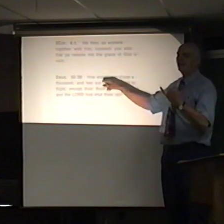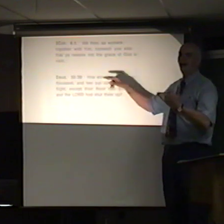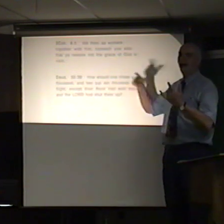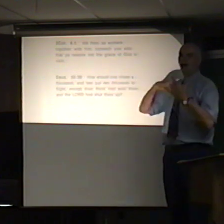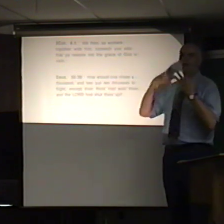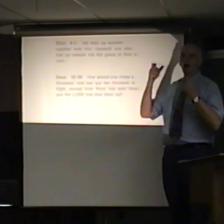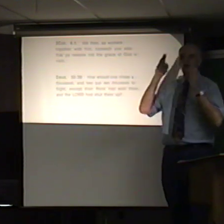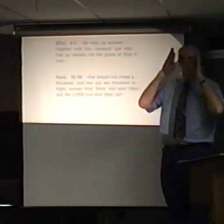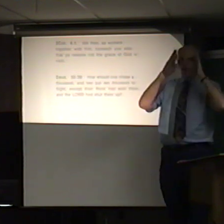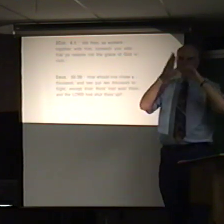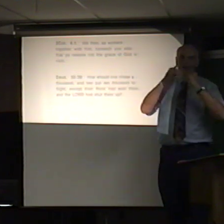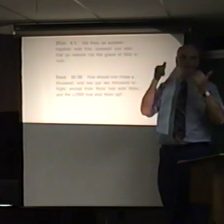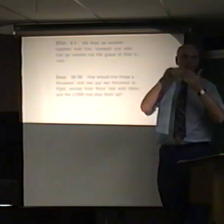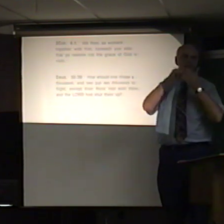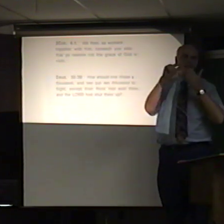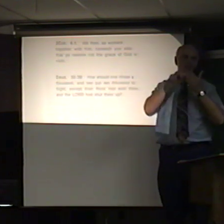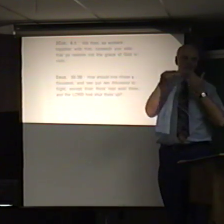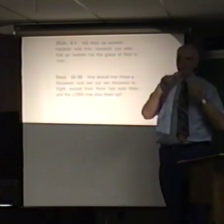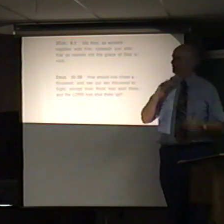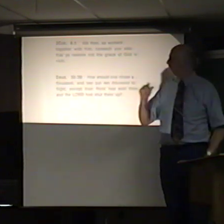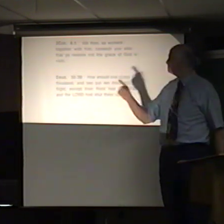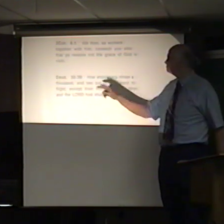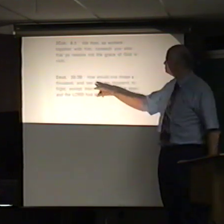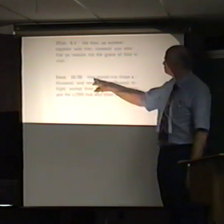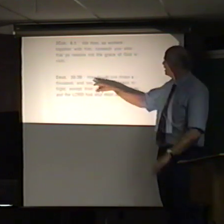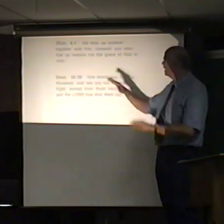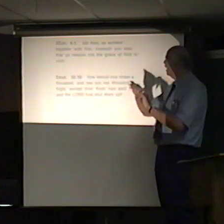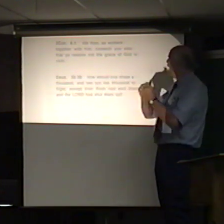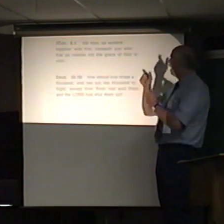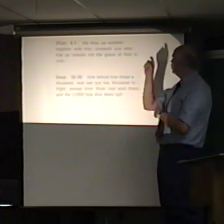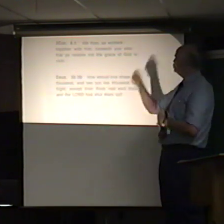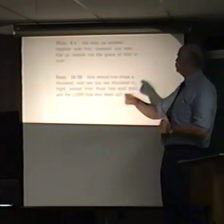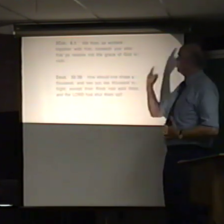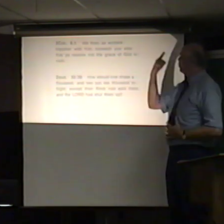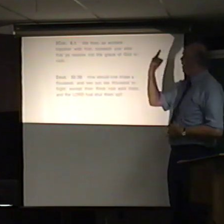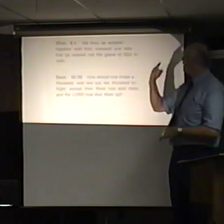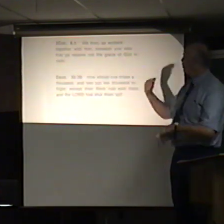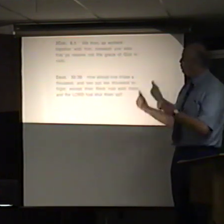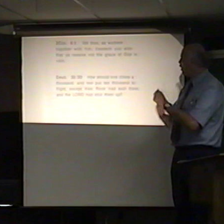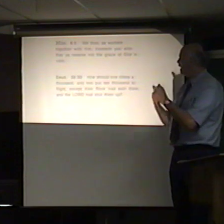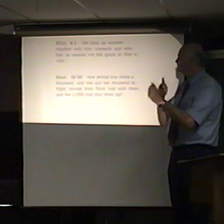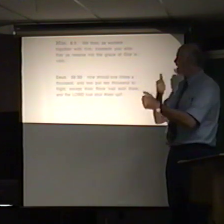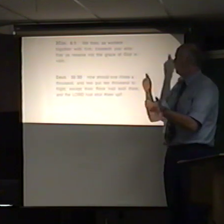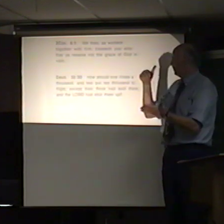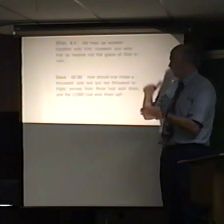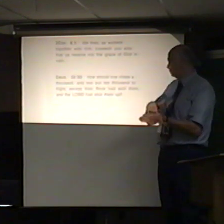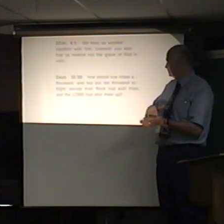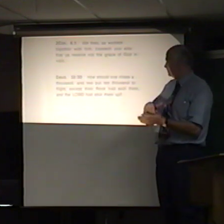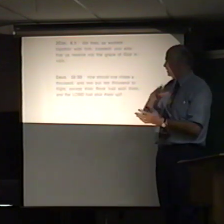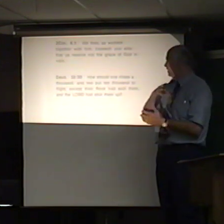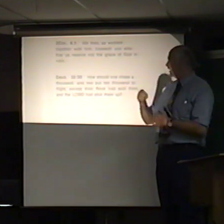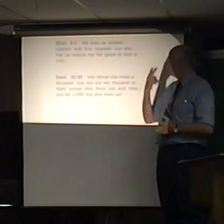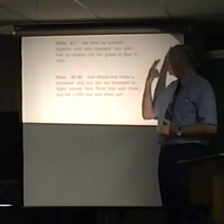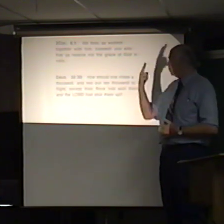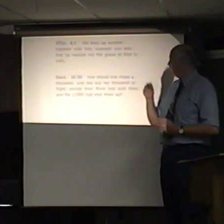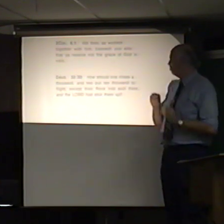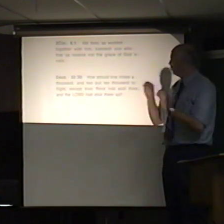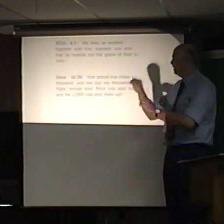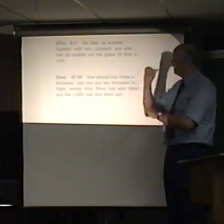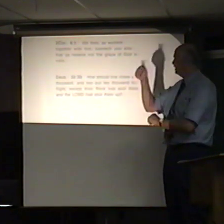I want to point out this verse. I was your wife saved a thousand. He moved with